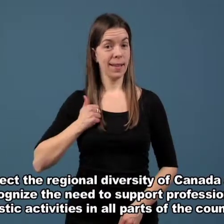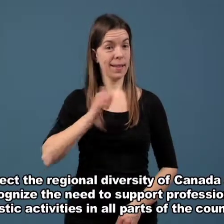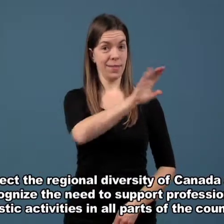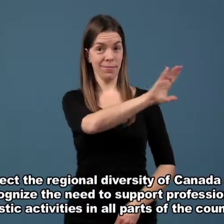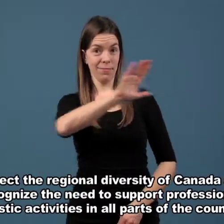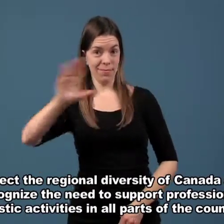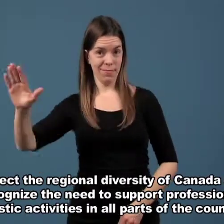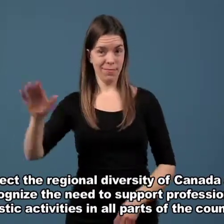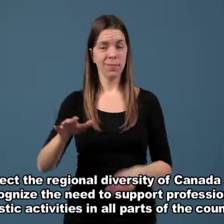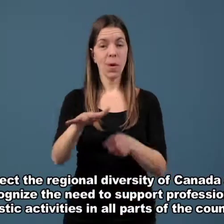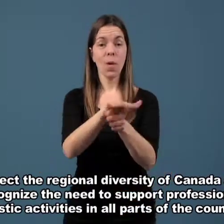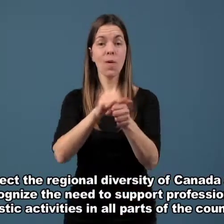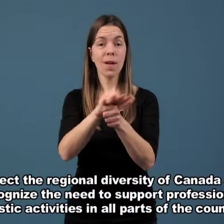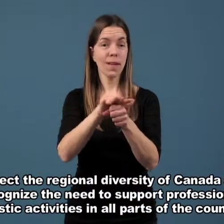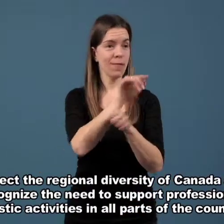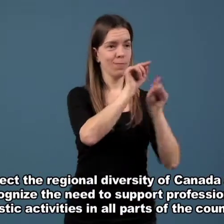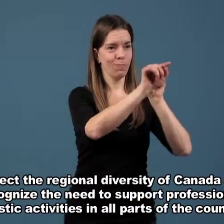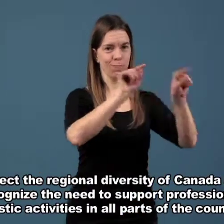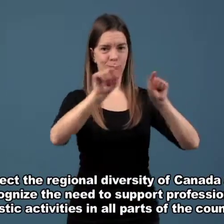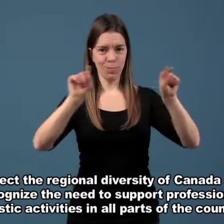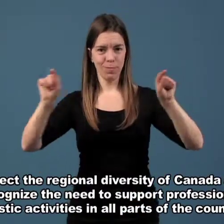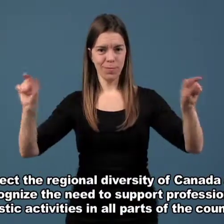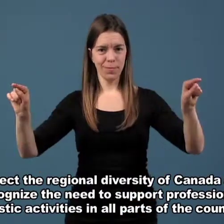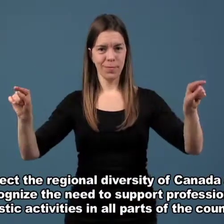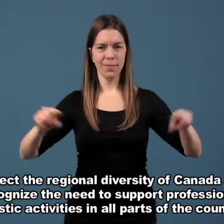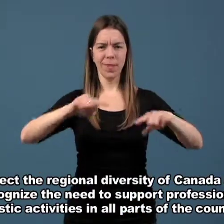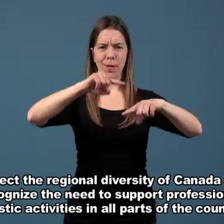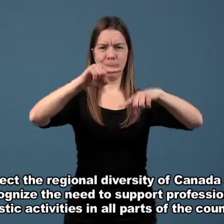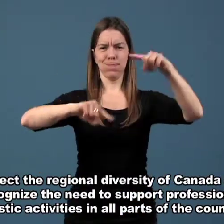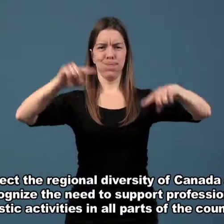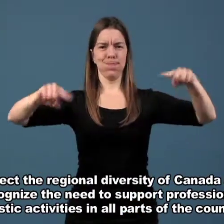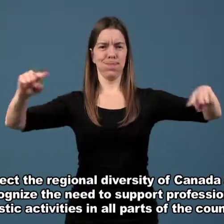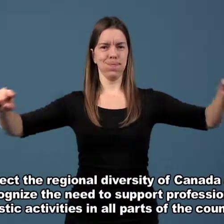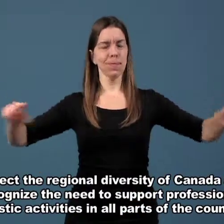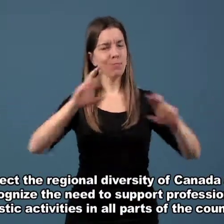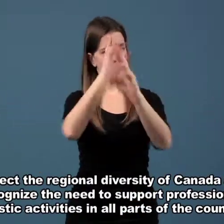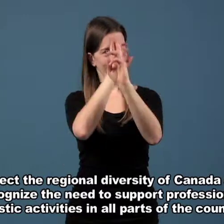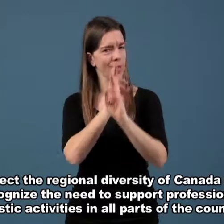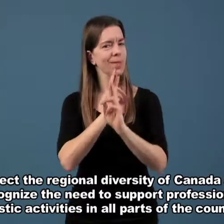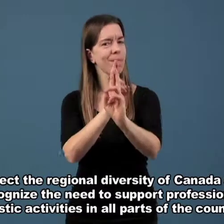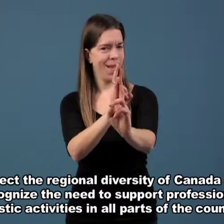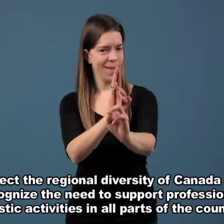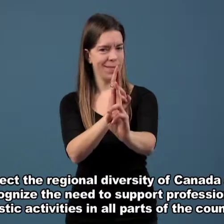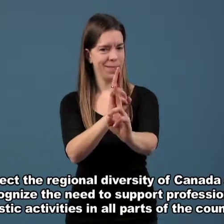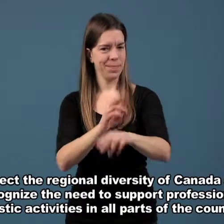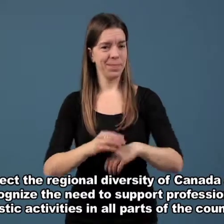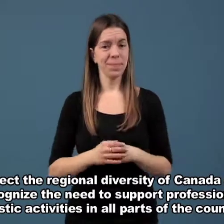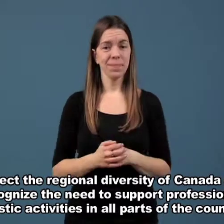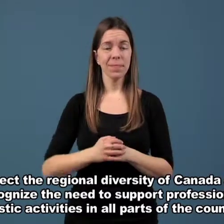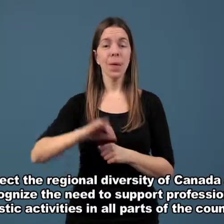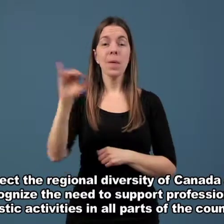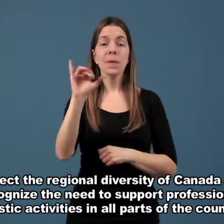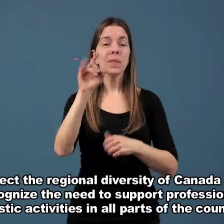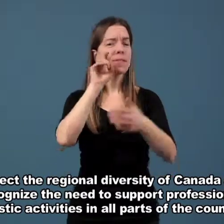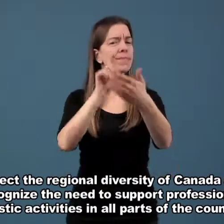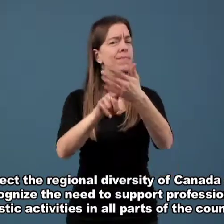Respect the regional diversity of Canada and recognize the need to support professional artistic activities